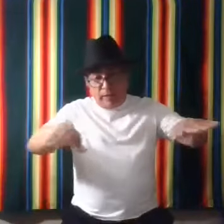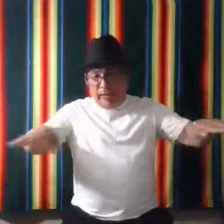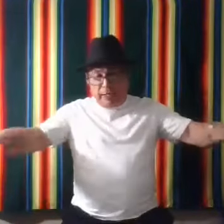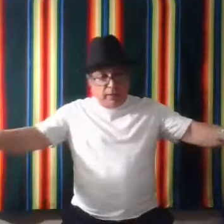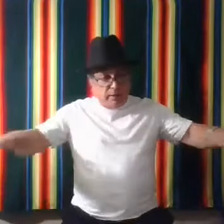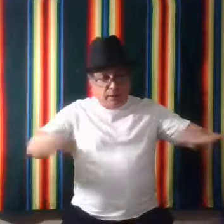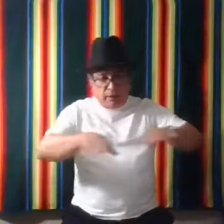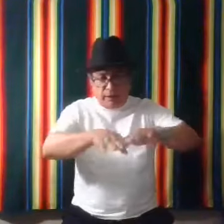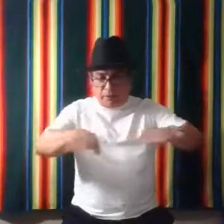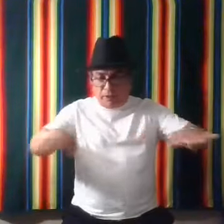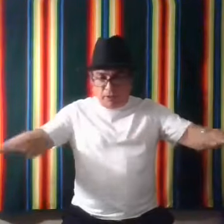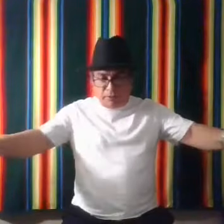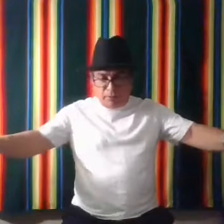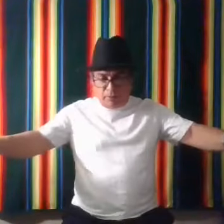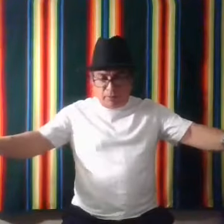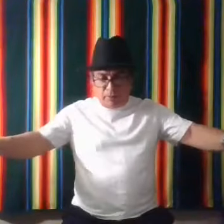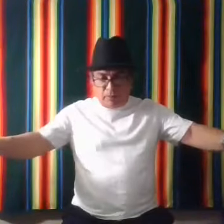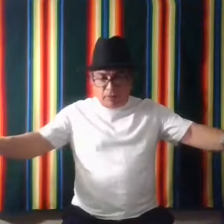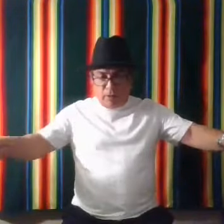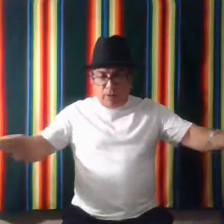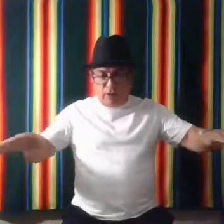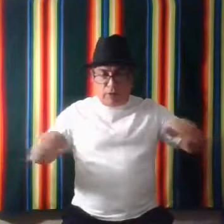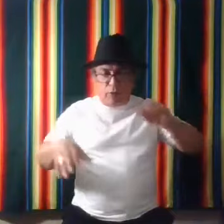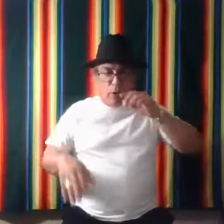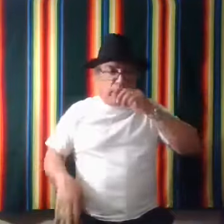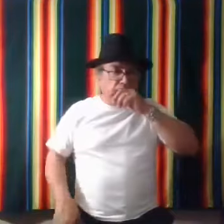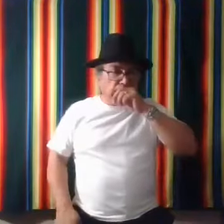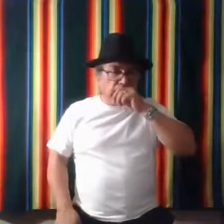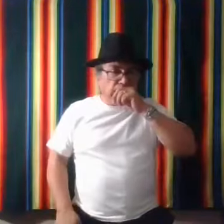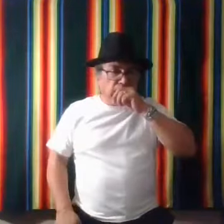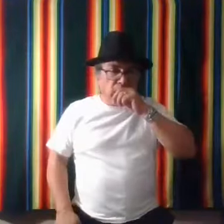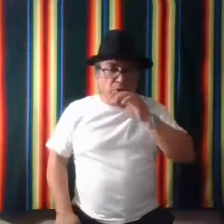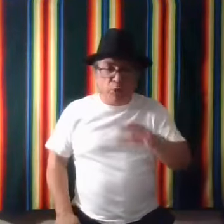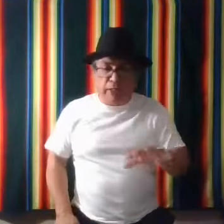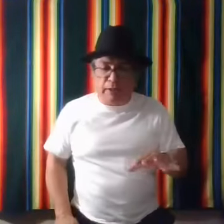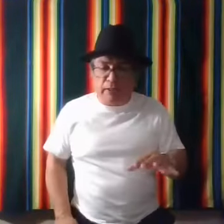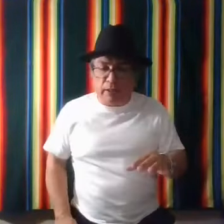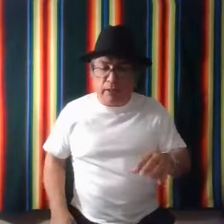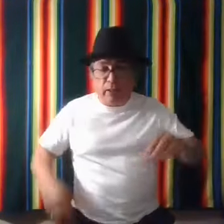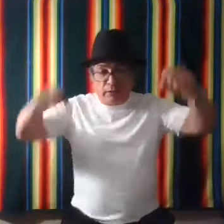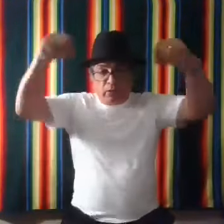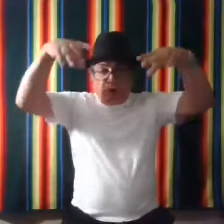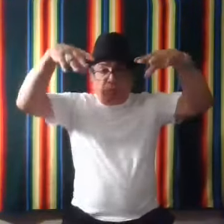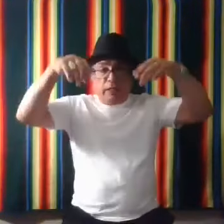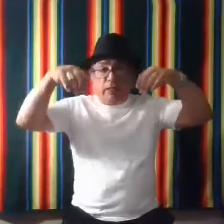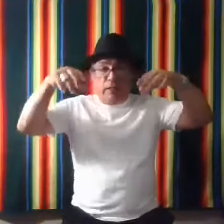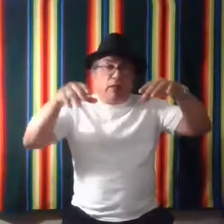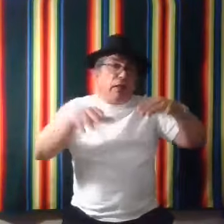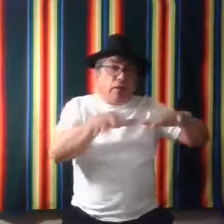Land is this. Since we're going, getting into the spring season, it's going to be, uh,